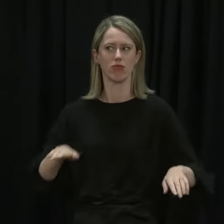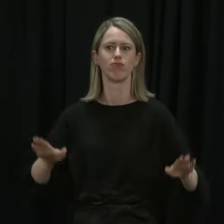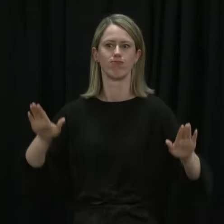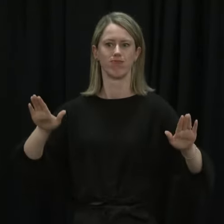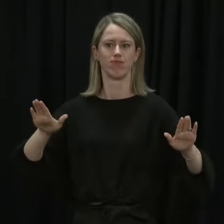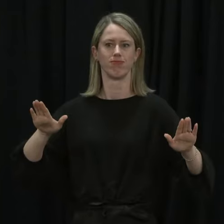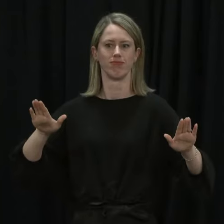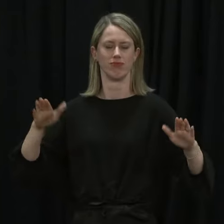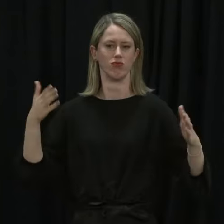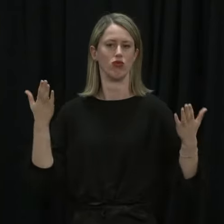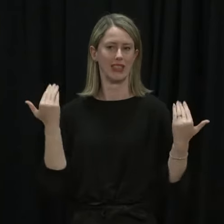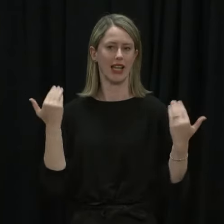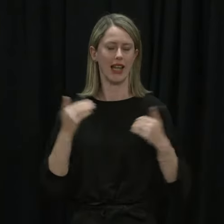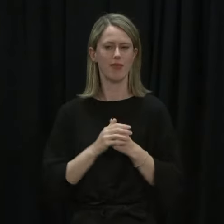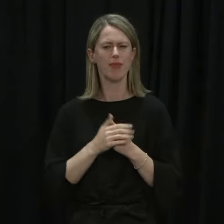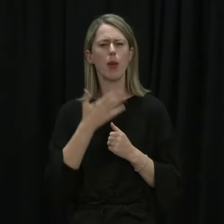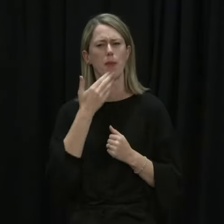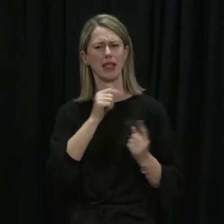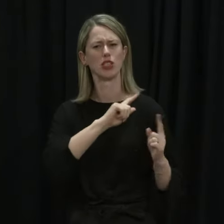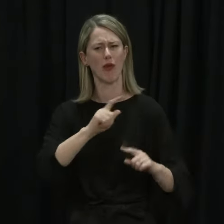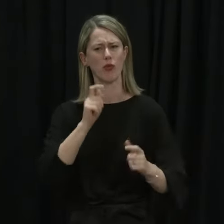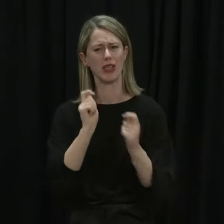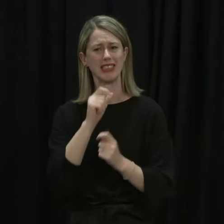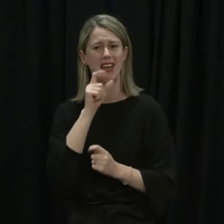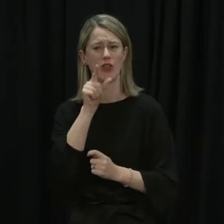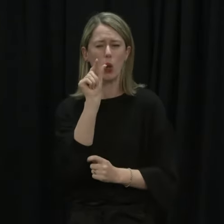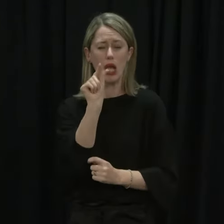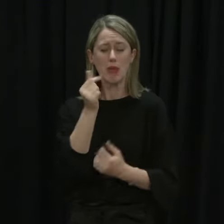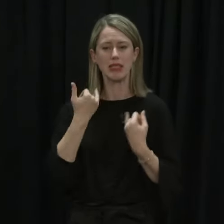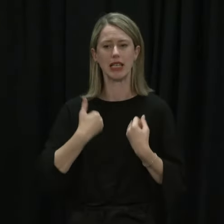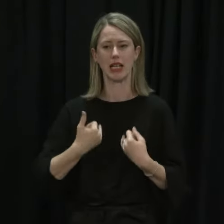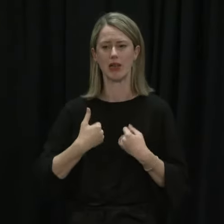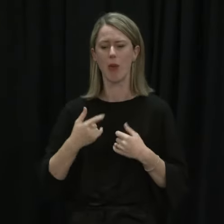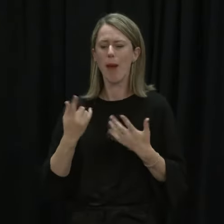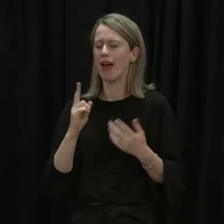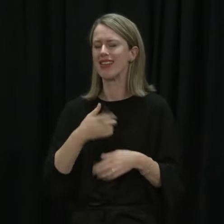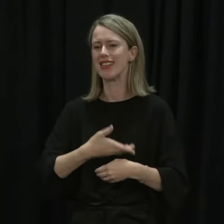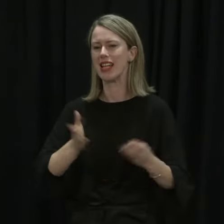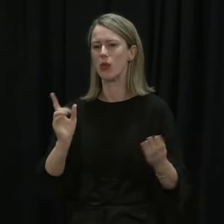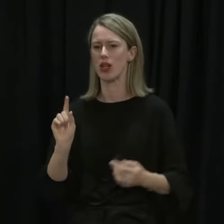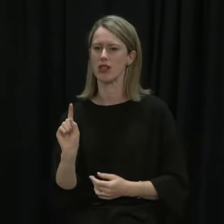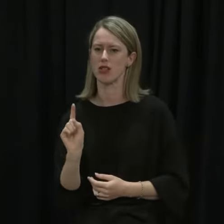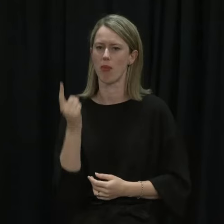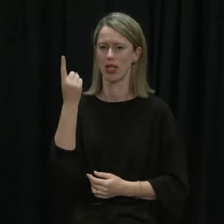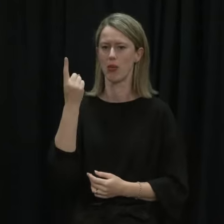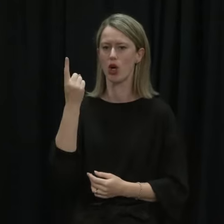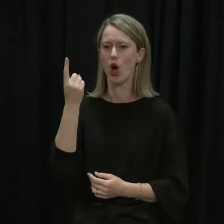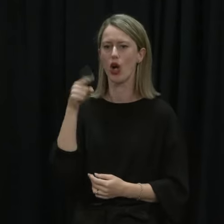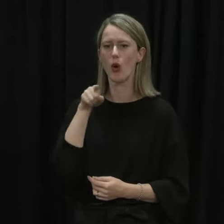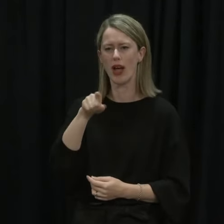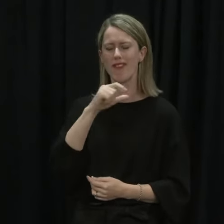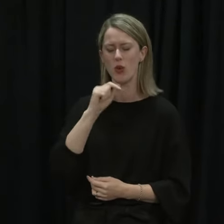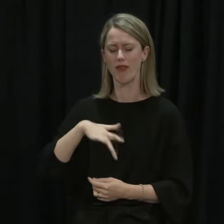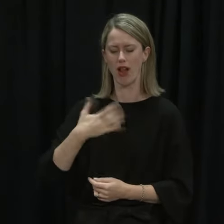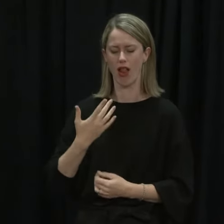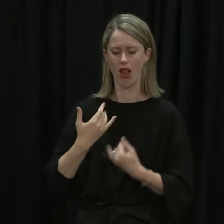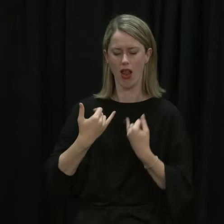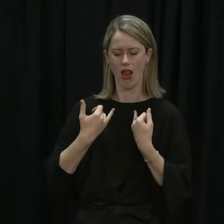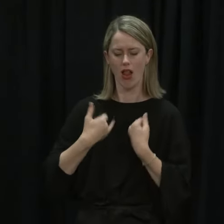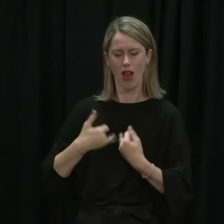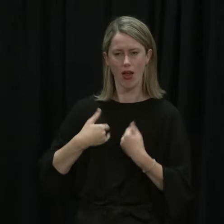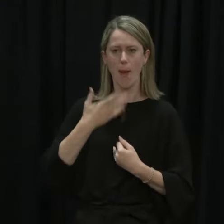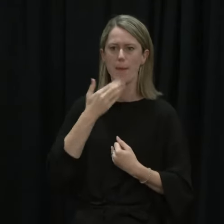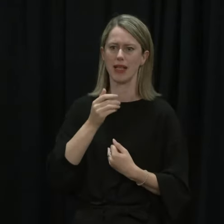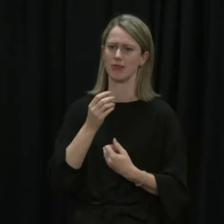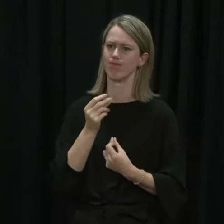over the last few days, please get tested as soon as possible. But anywhere in Tamaki Makaurau, please get tested and isolate until you